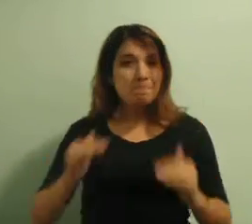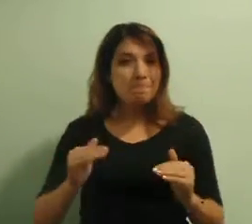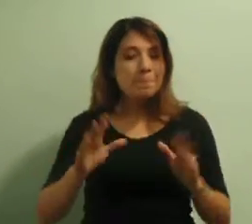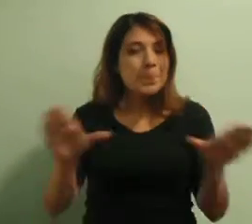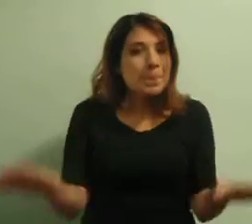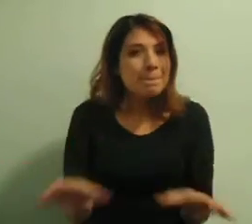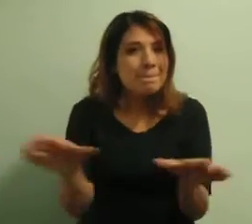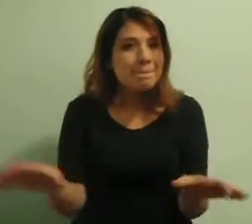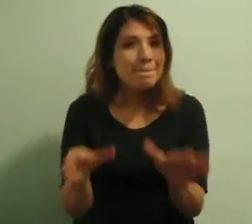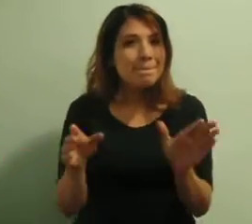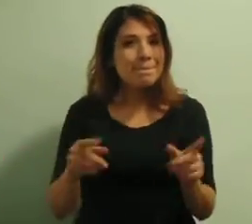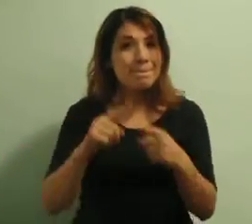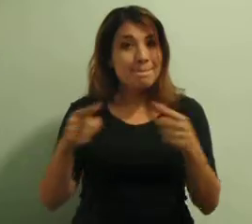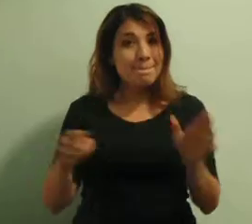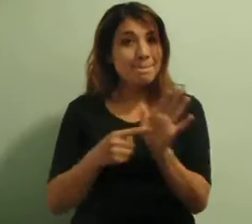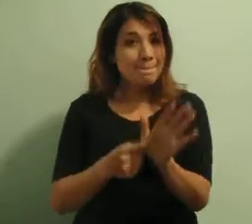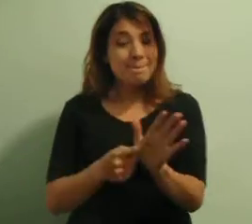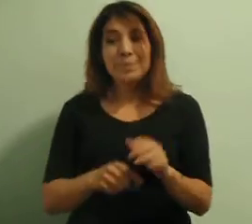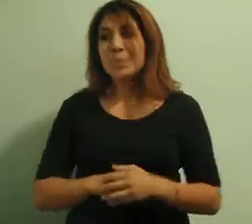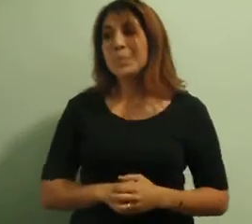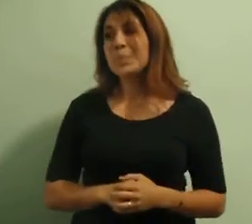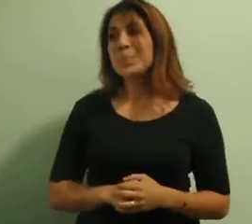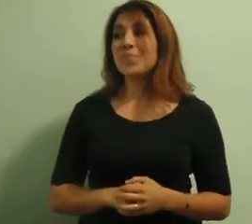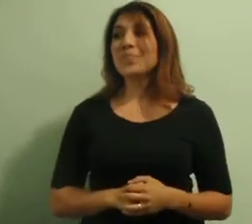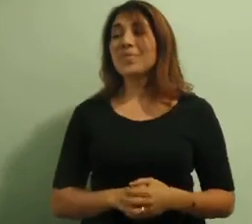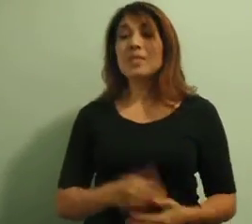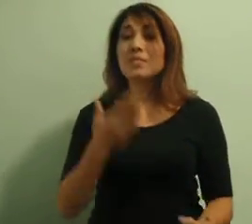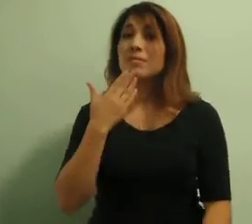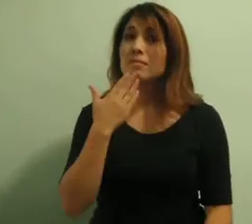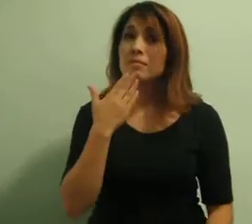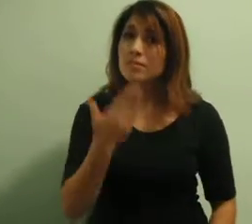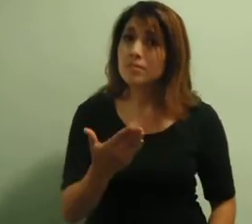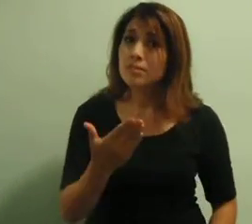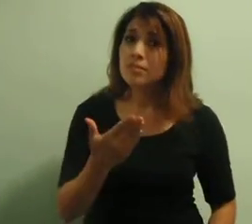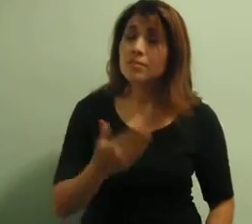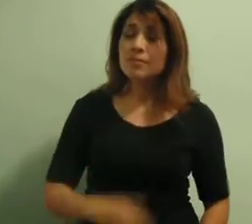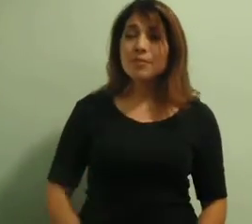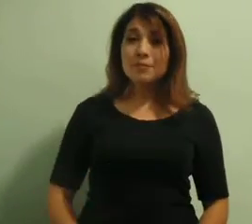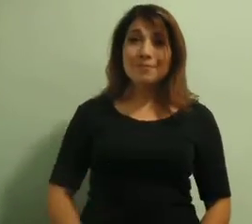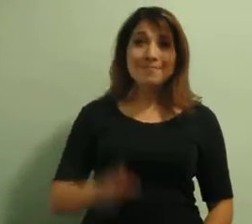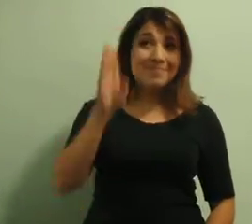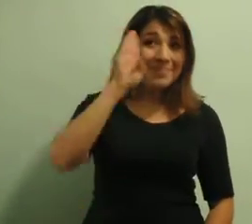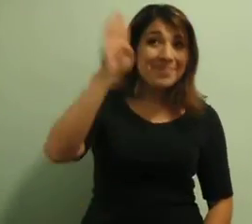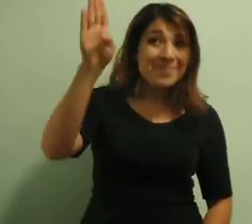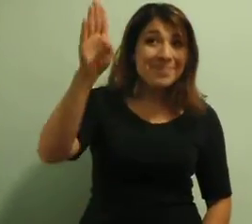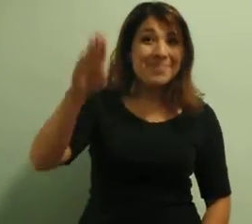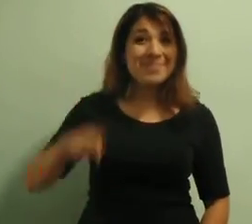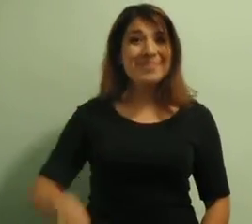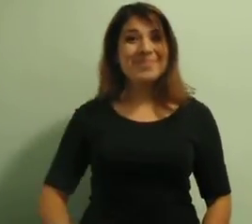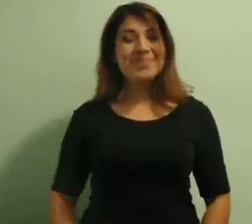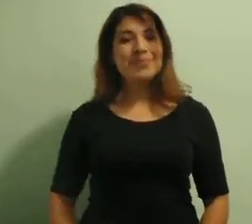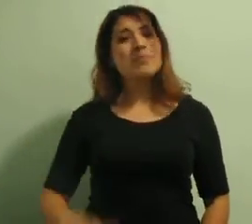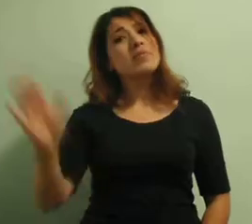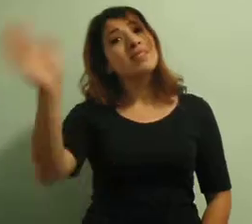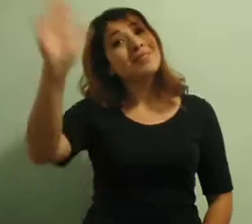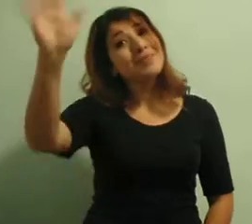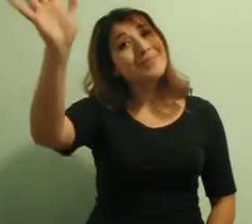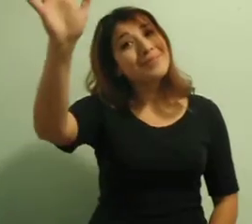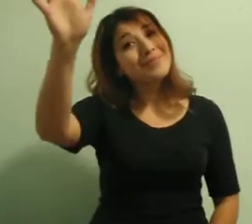I could also teach them some manners. Thank you. Hello. Goodbye.